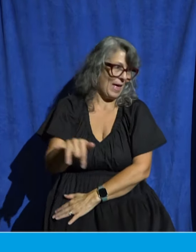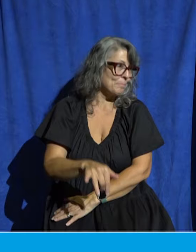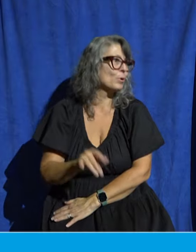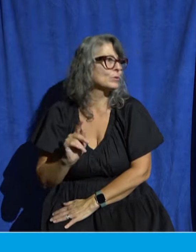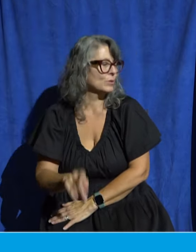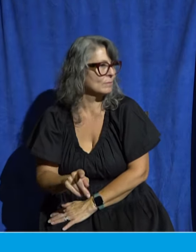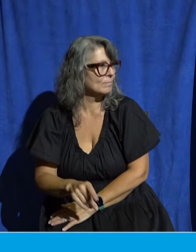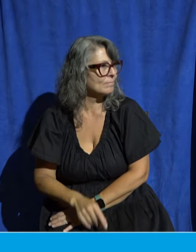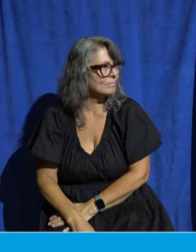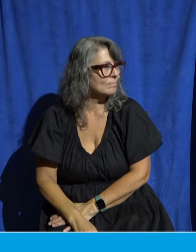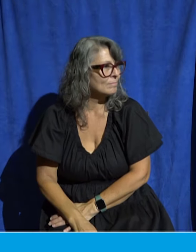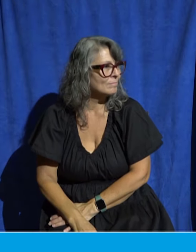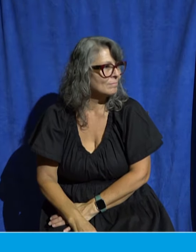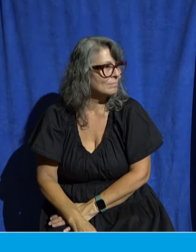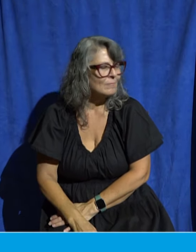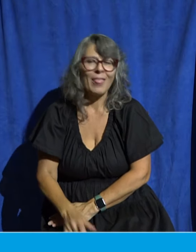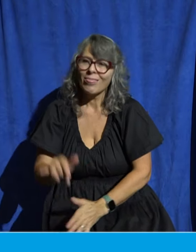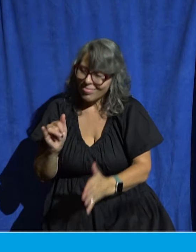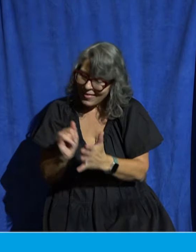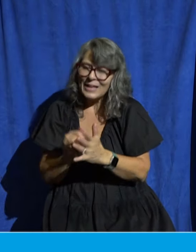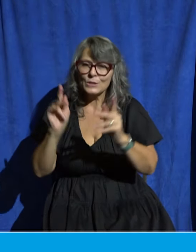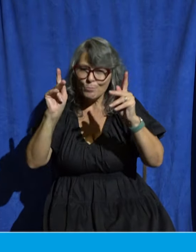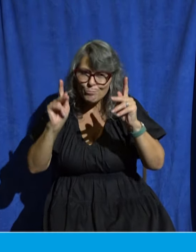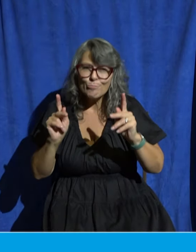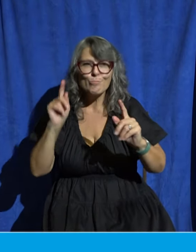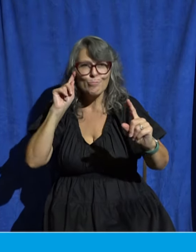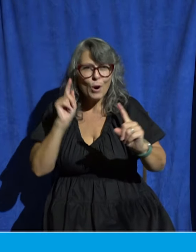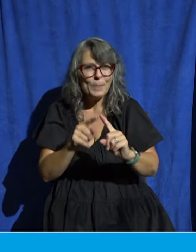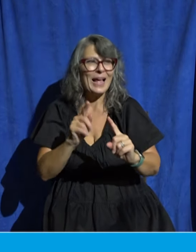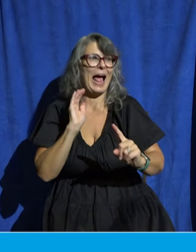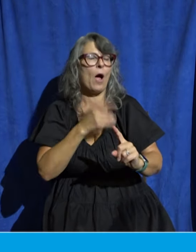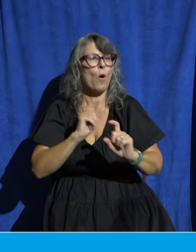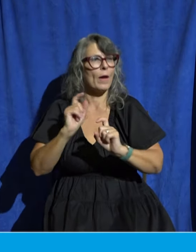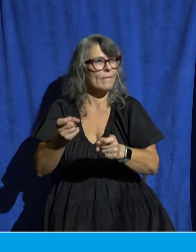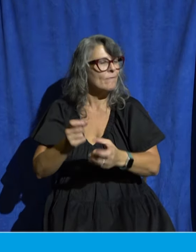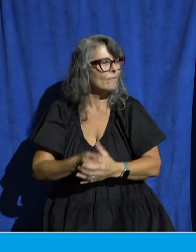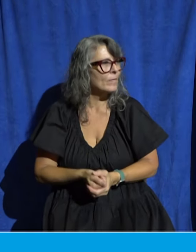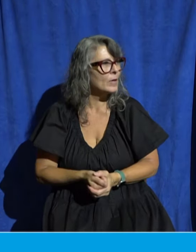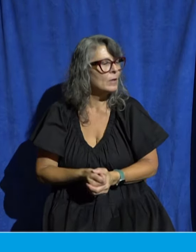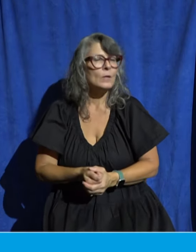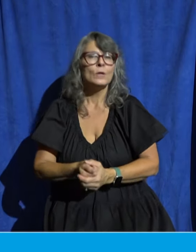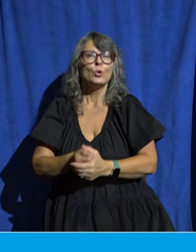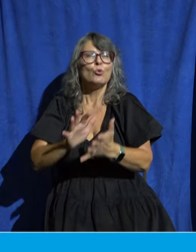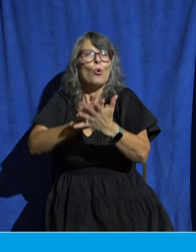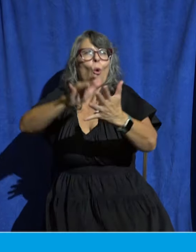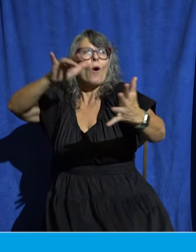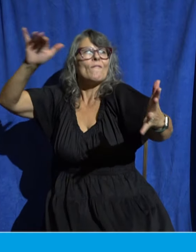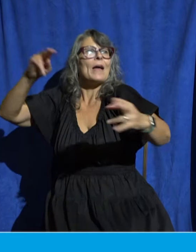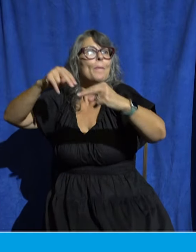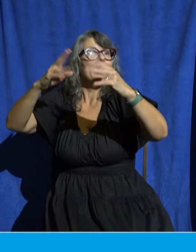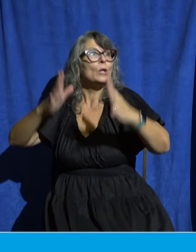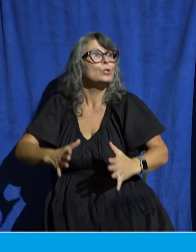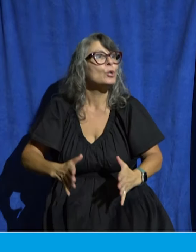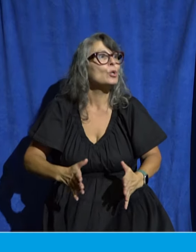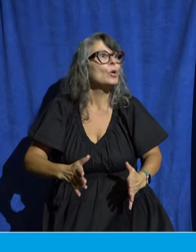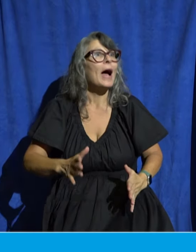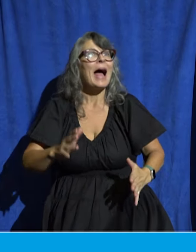that's the purpose of our gifting ladies and gentlemen to glorify the builder of this house the builder of this body the Lord Jesus